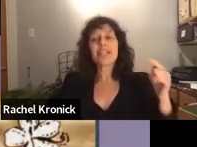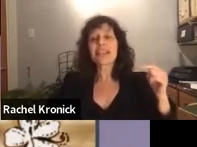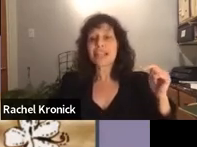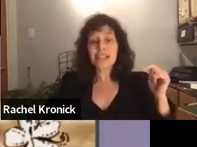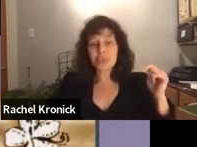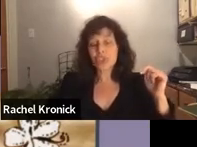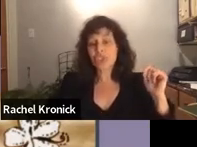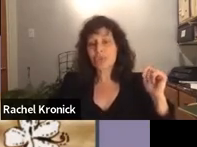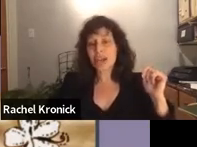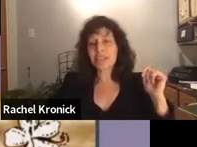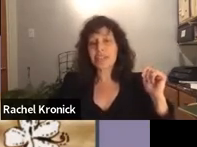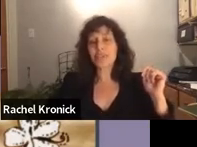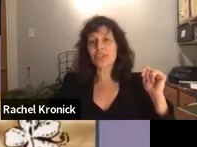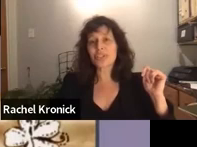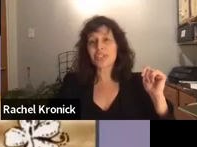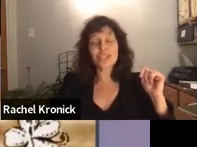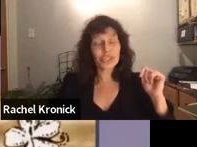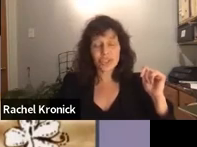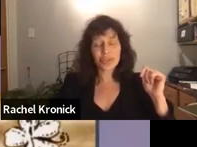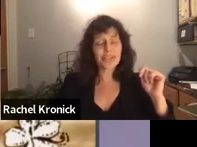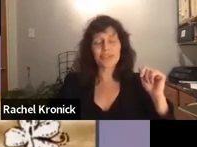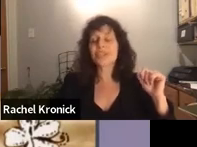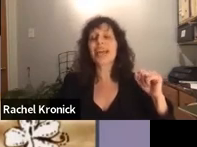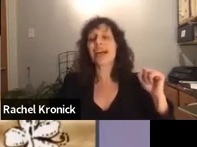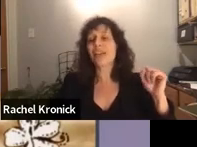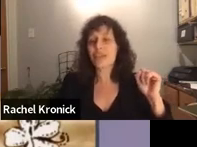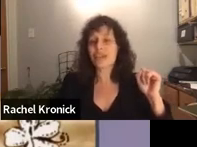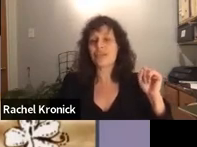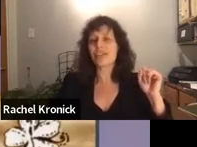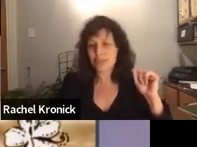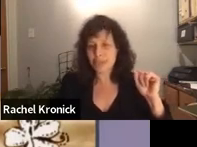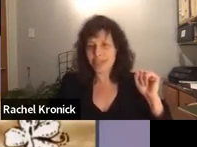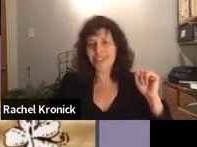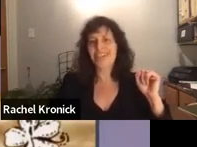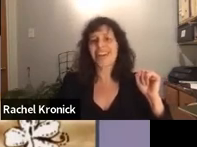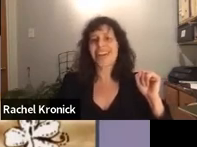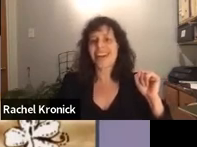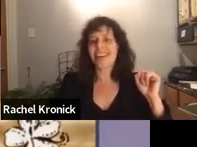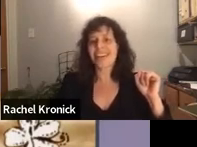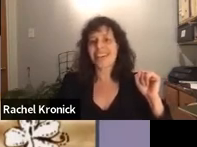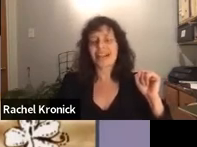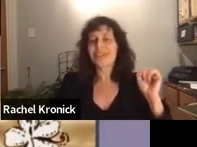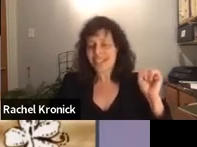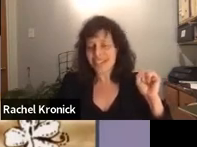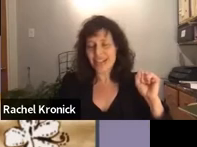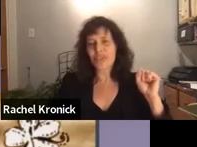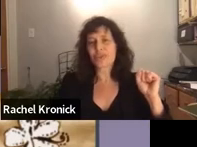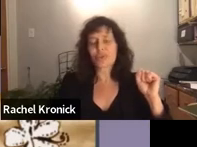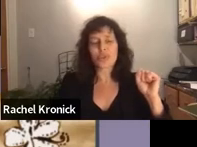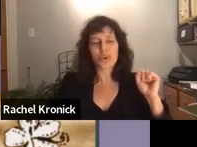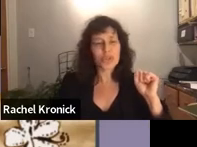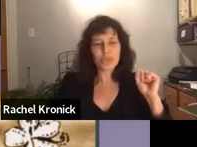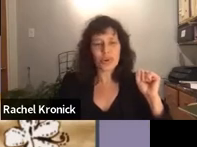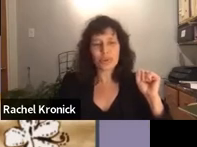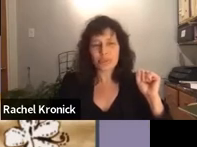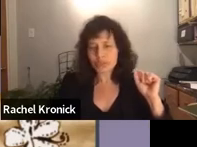But nonetheless, when she arrived in immigration detention, she arrived a very healthy, vibrant, lovely 11-year